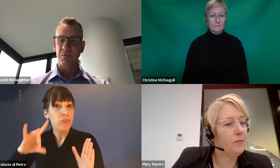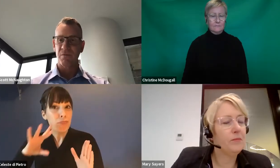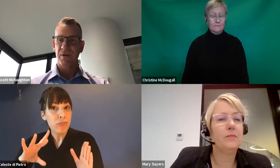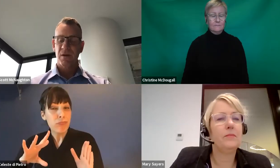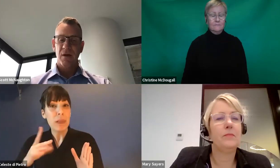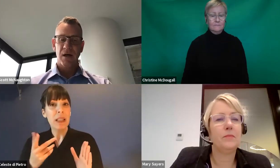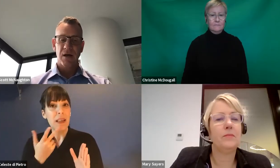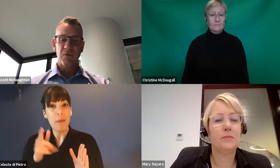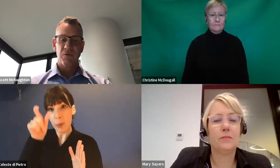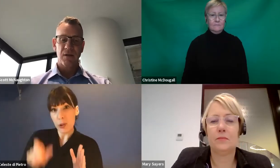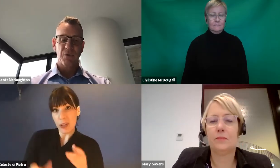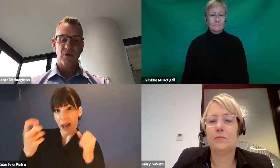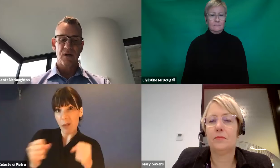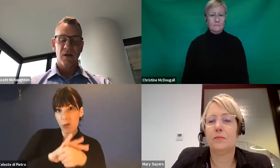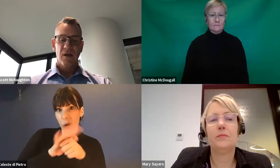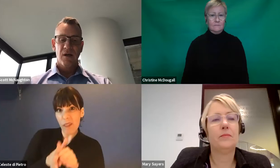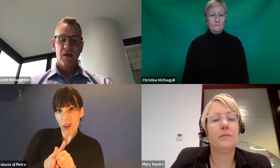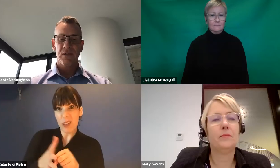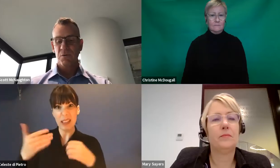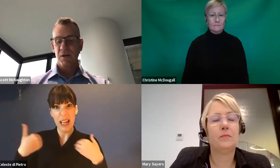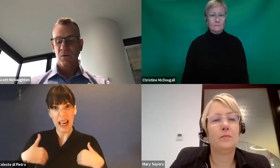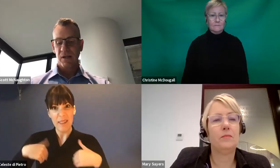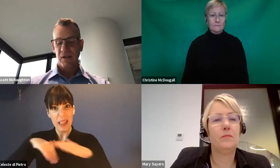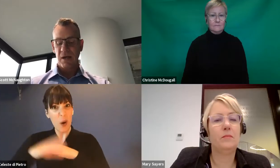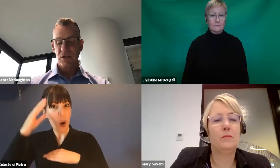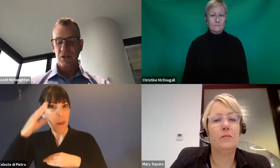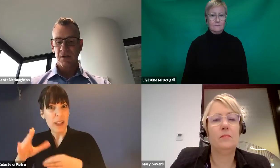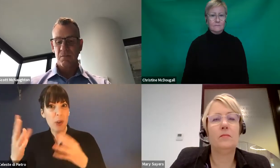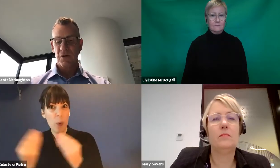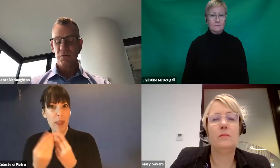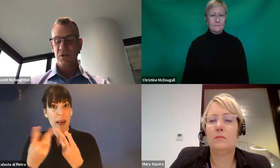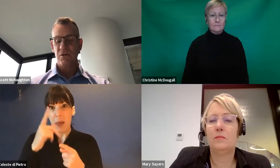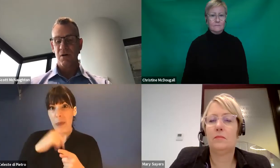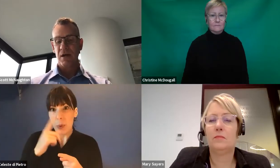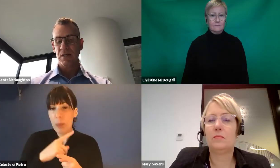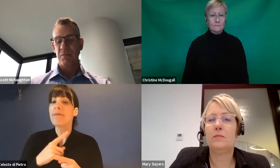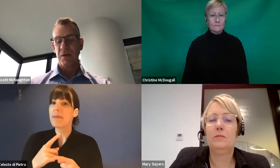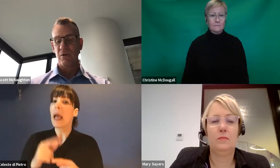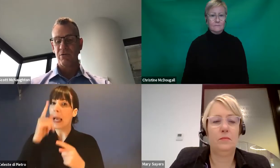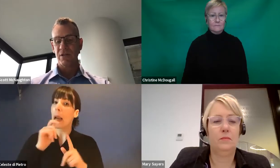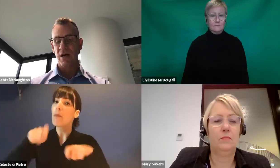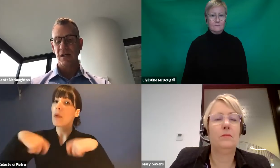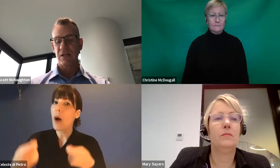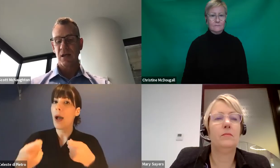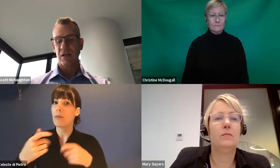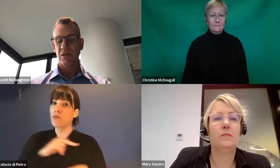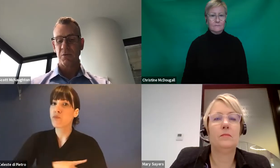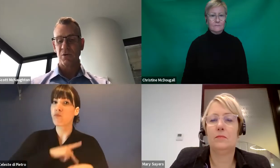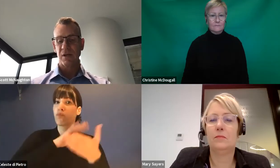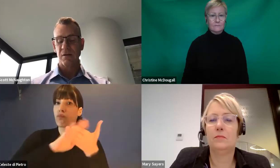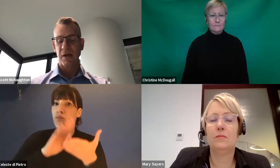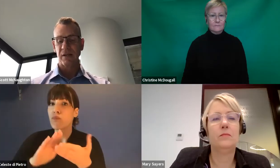available. Really important. The other thing I just wanted to quickly mention, because we do know that some people who are residing in